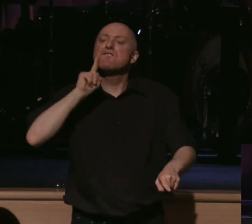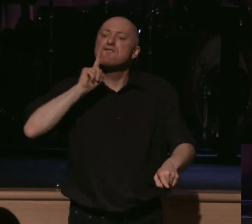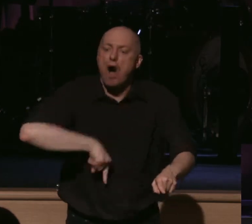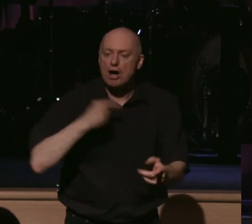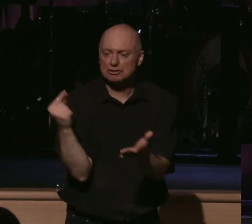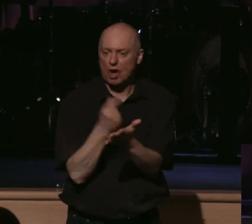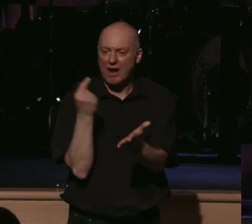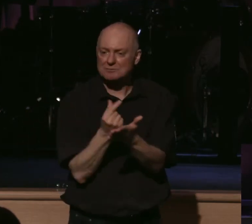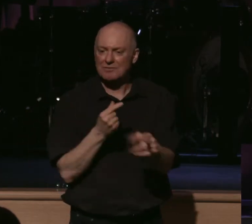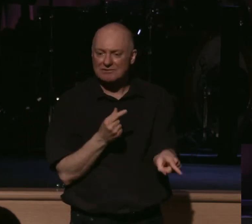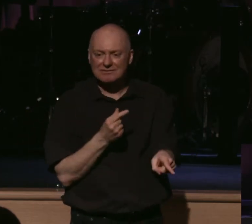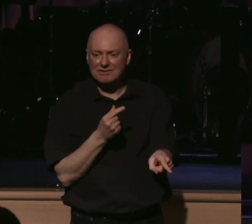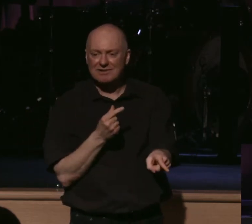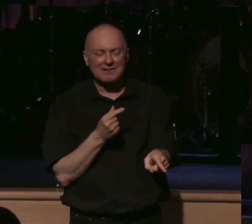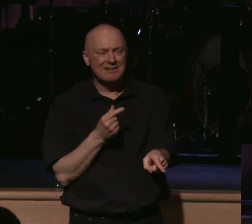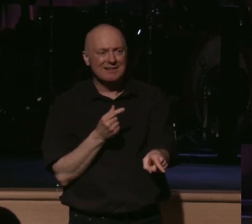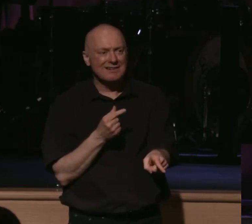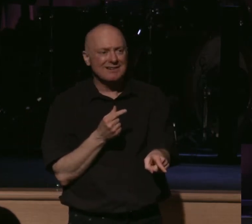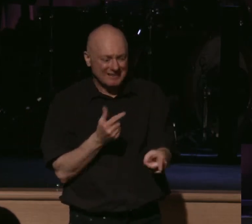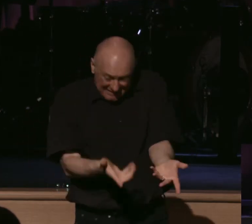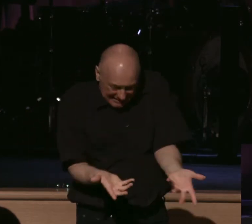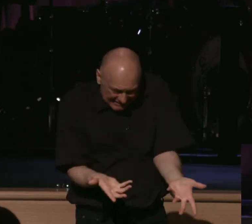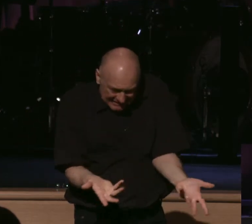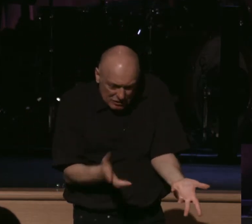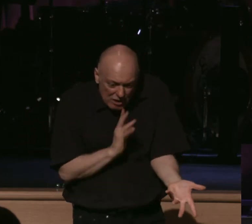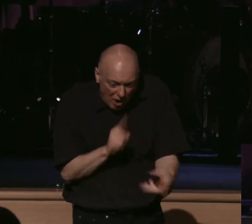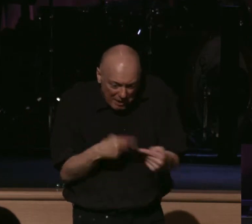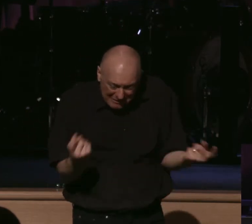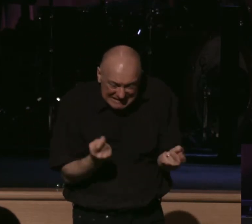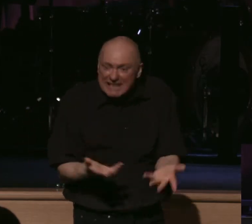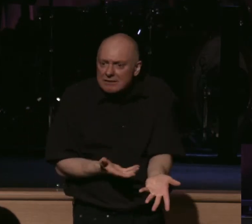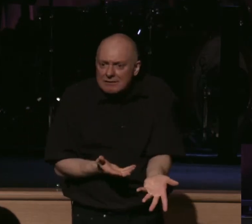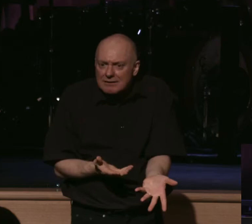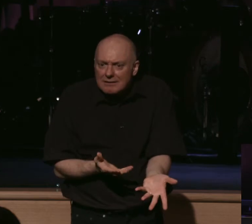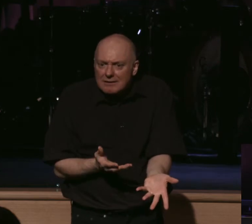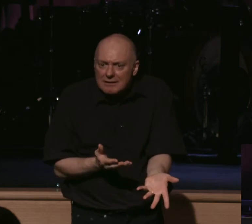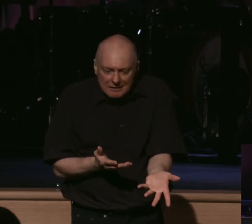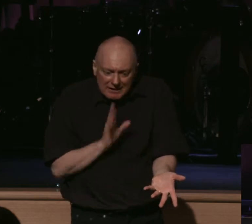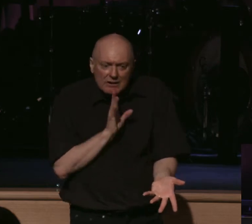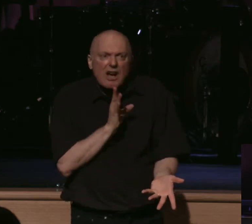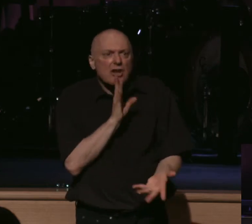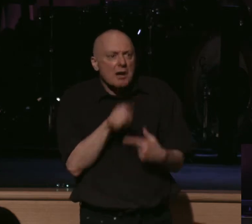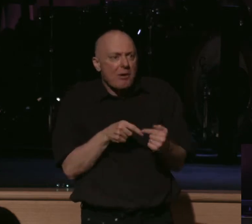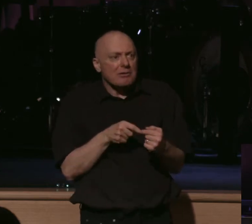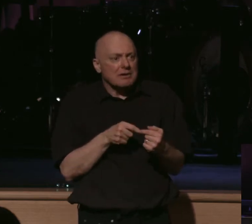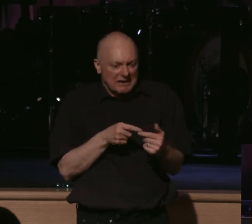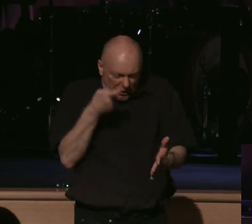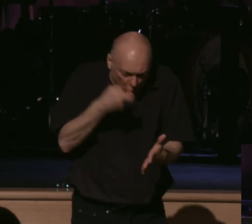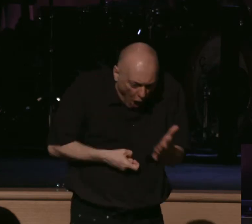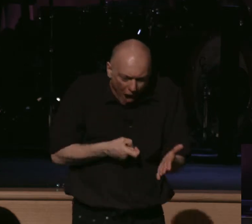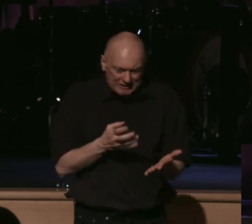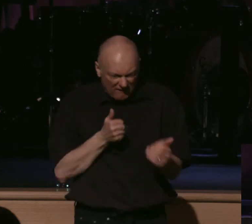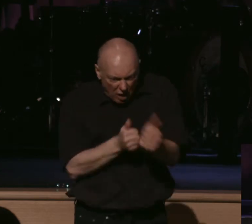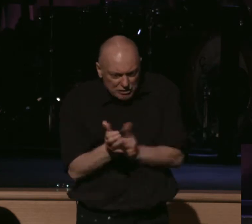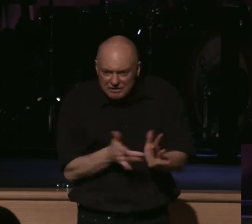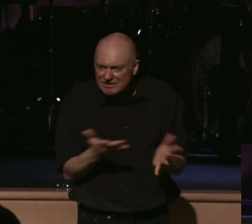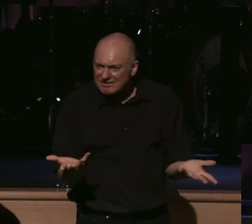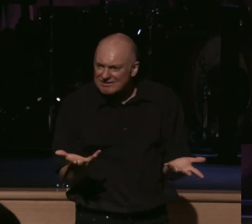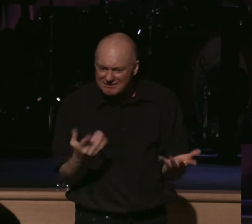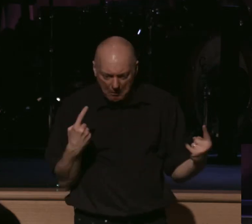gospel. It's not about Christ. There's no mention of sin. There's no cost or death to self. Again, it completely contradicts